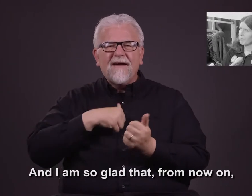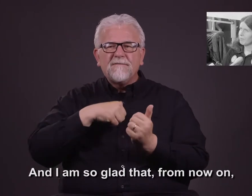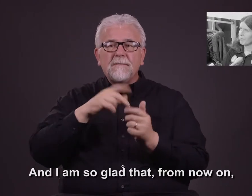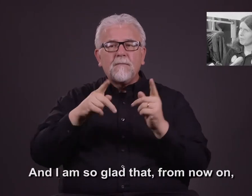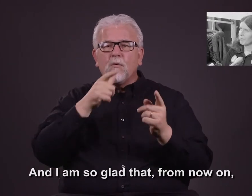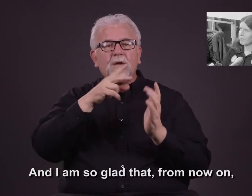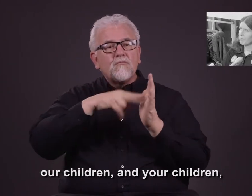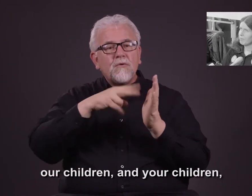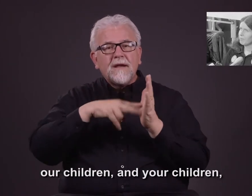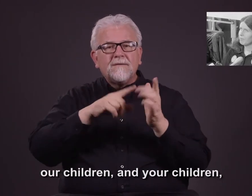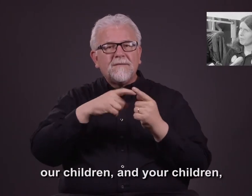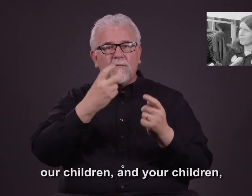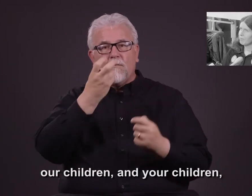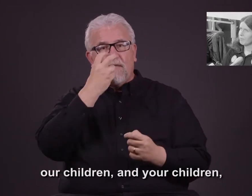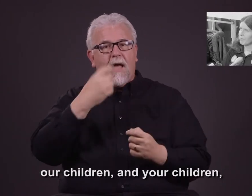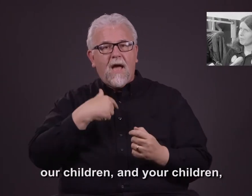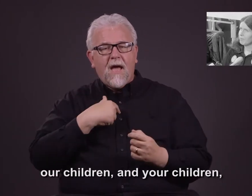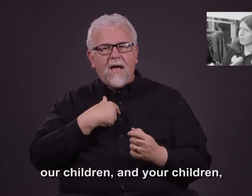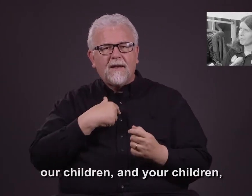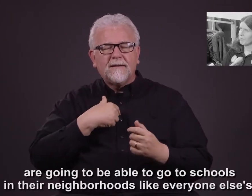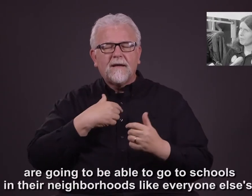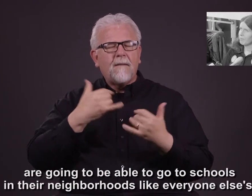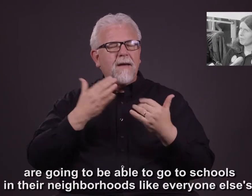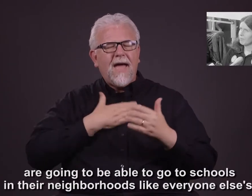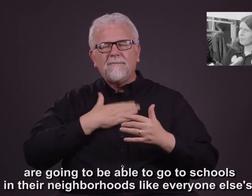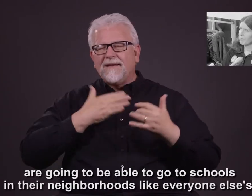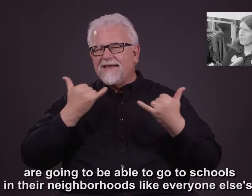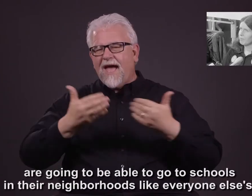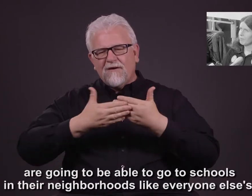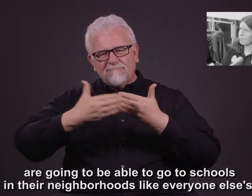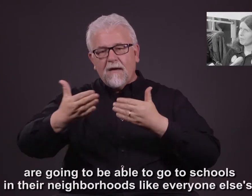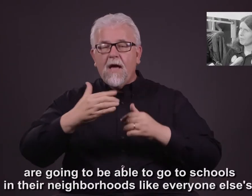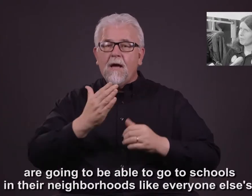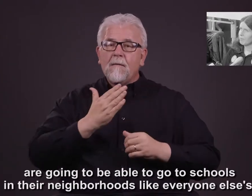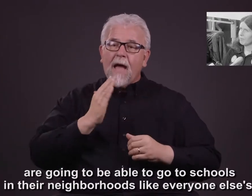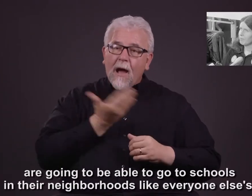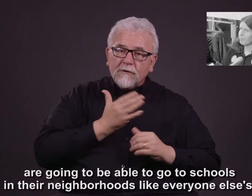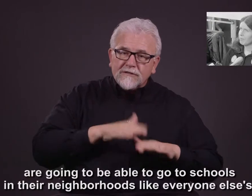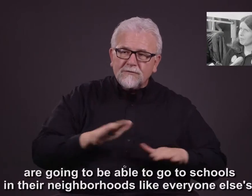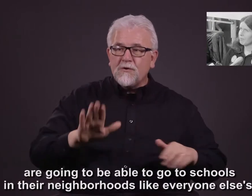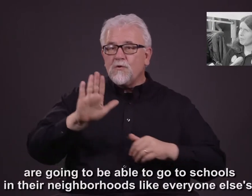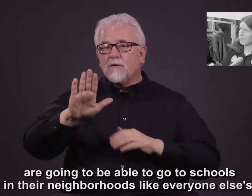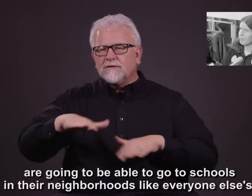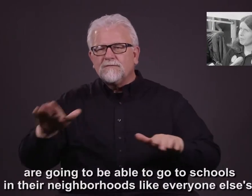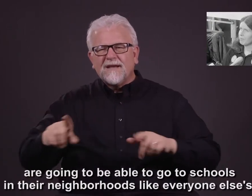on, our children and your children are going to be able to go to schools in their neighborhoods like everyone else is.